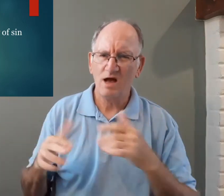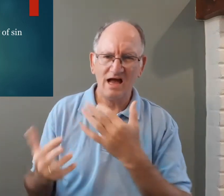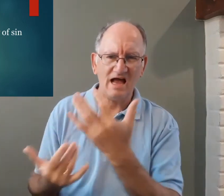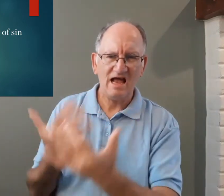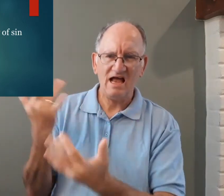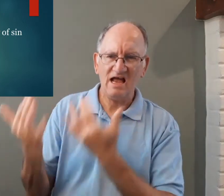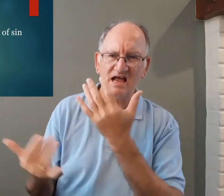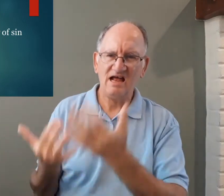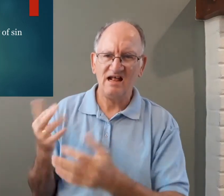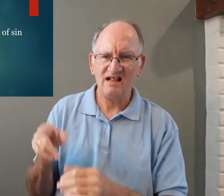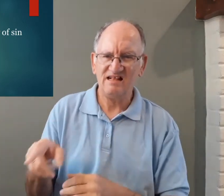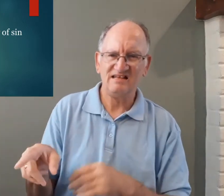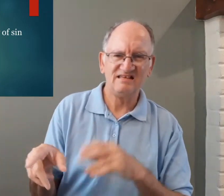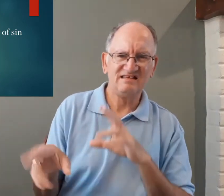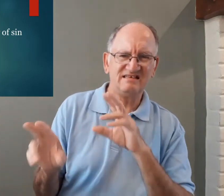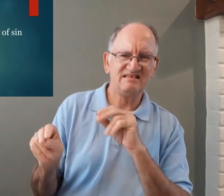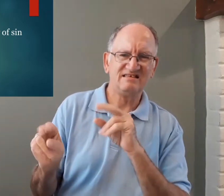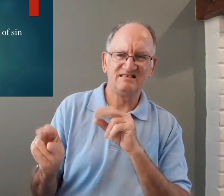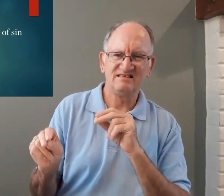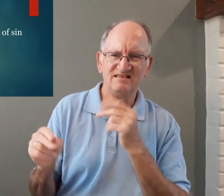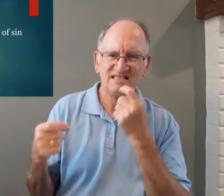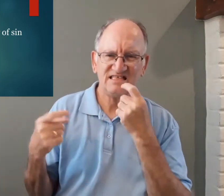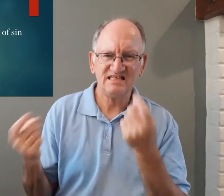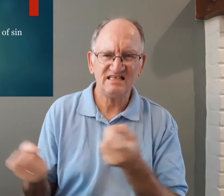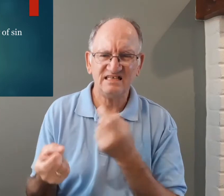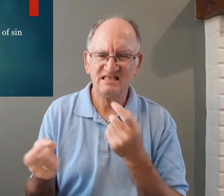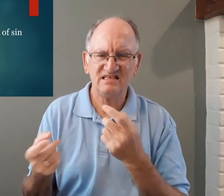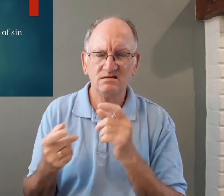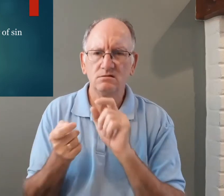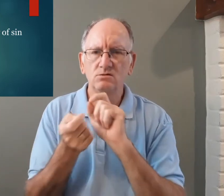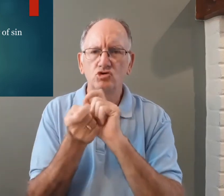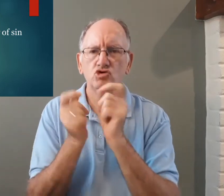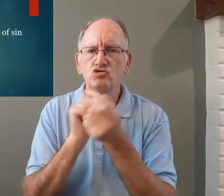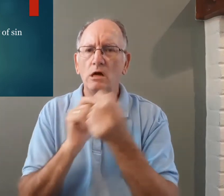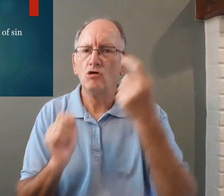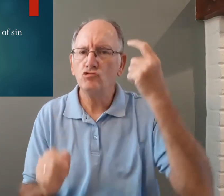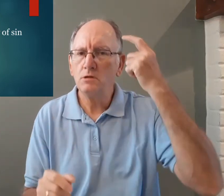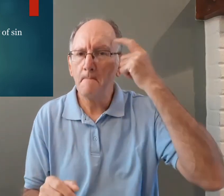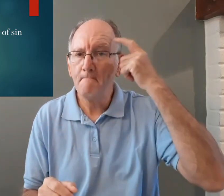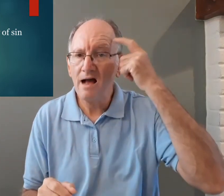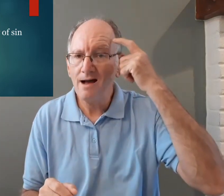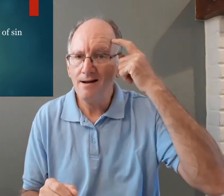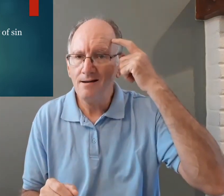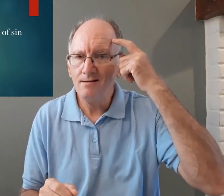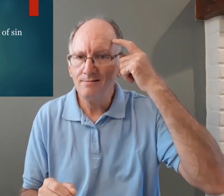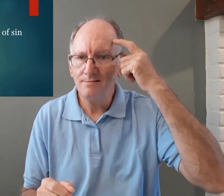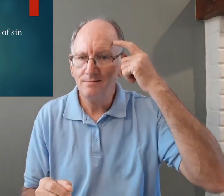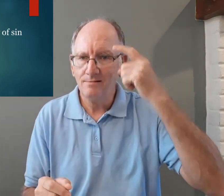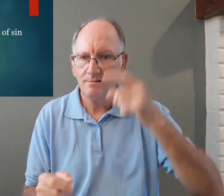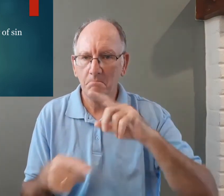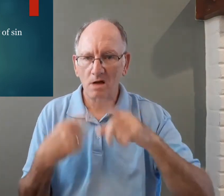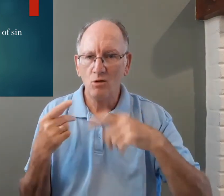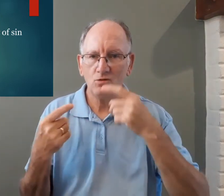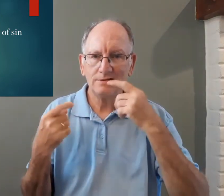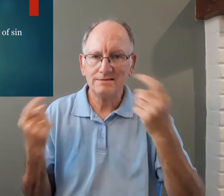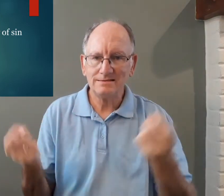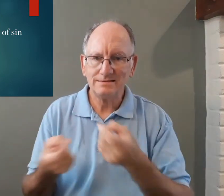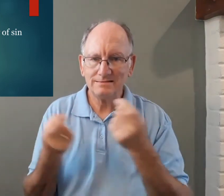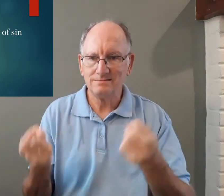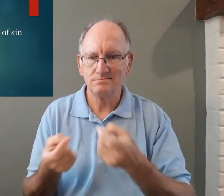to heaven you don't want hell anymore you don't want to be involved in this sin so you change your mind about